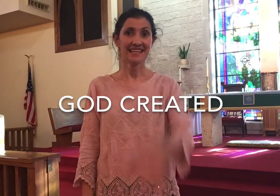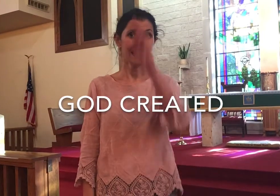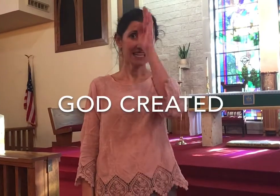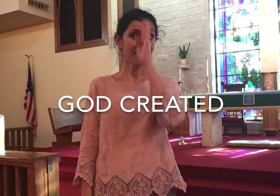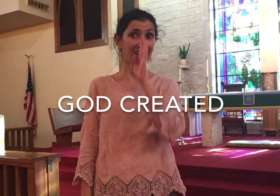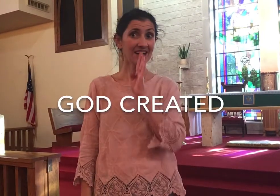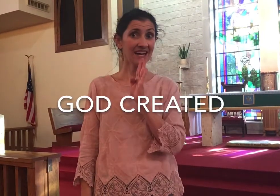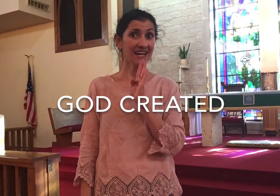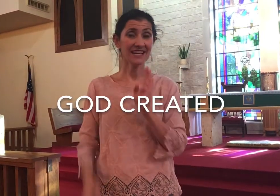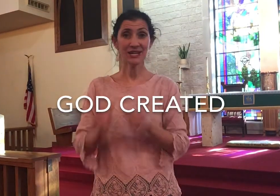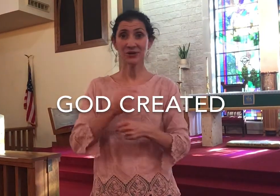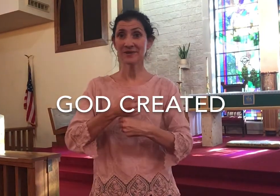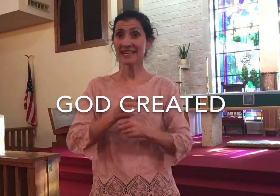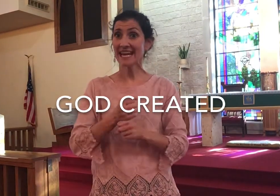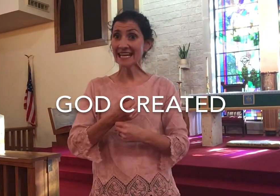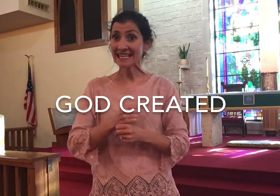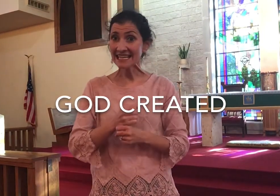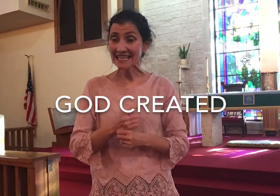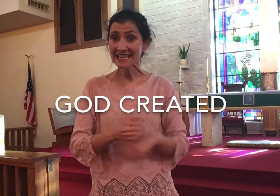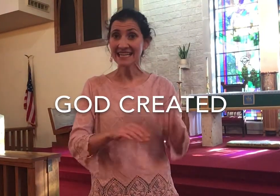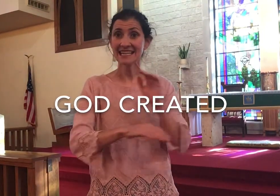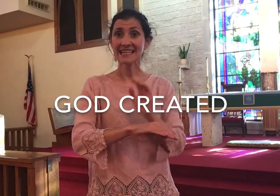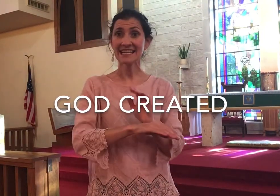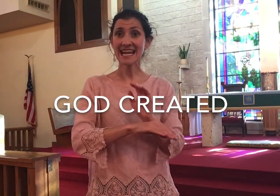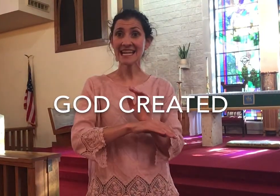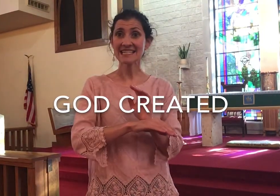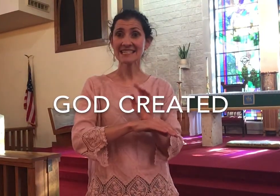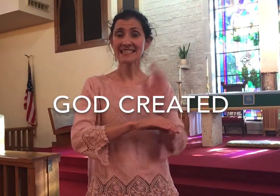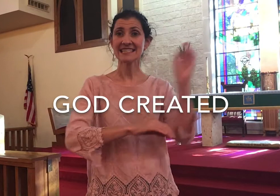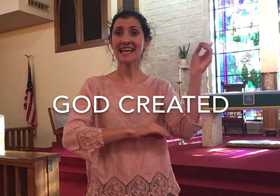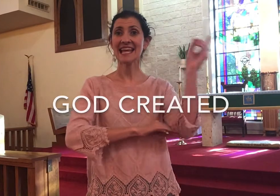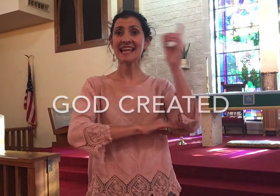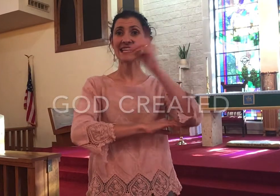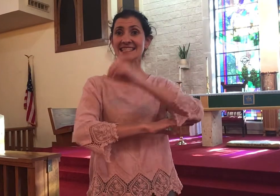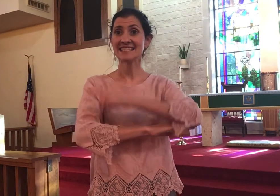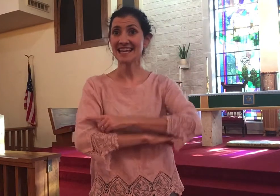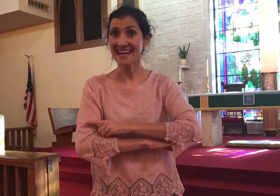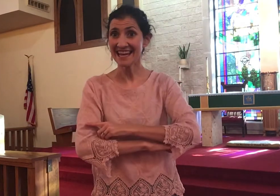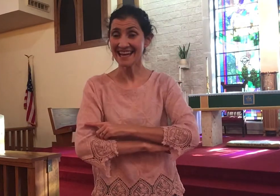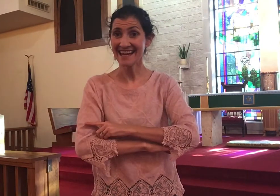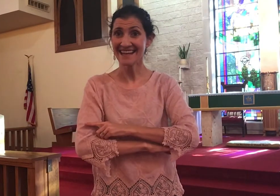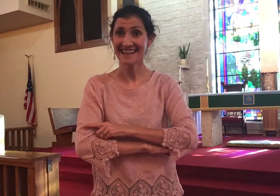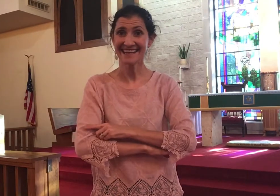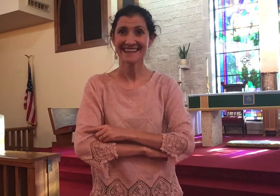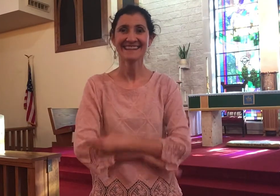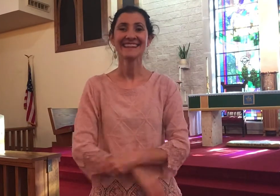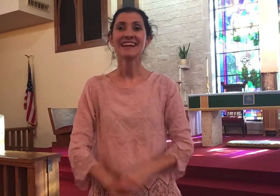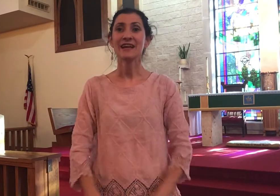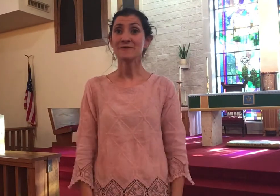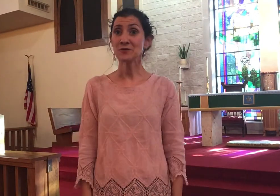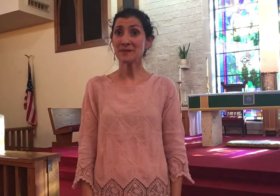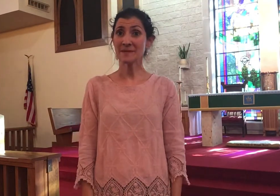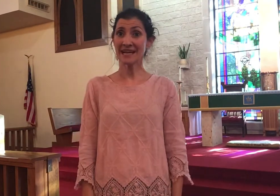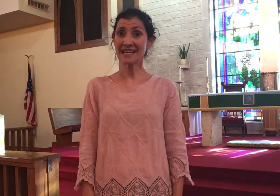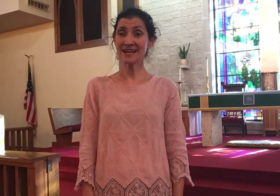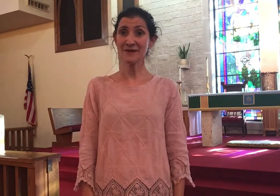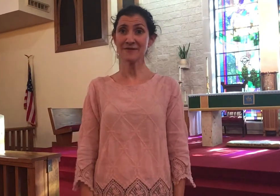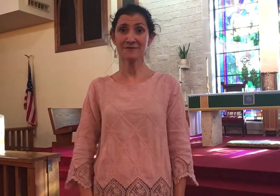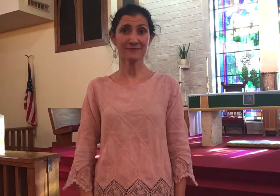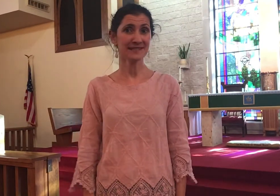God created night and day. If you'll be my echo we'll